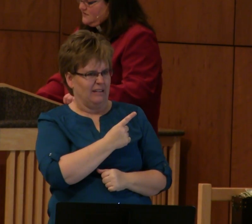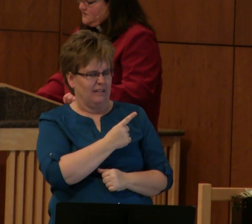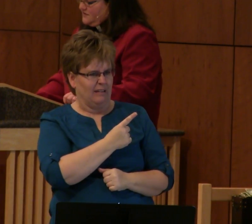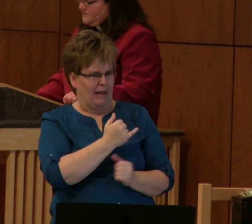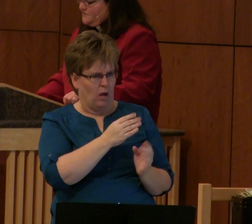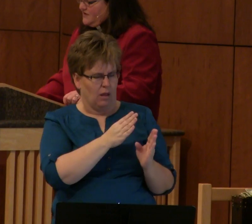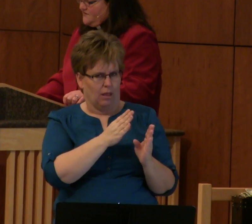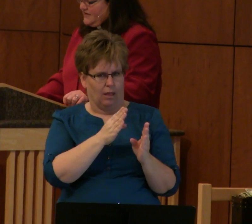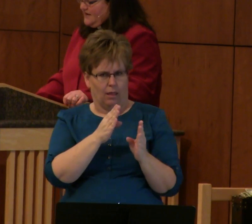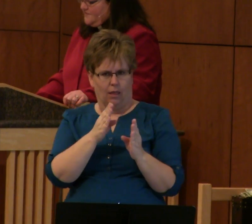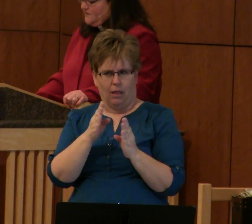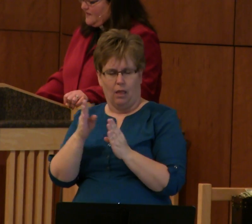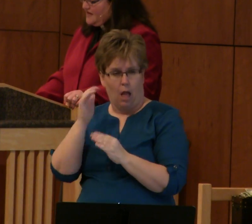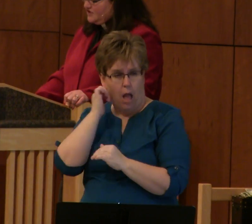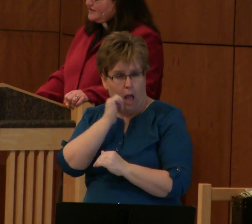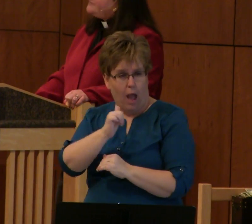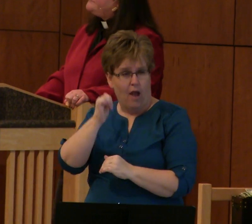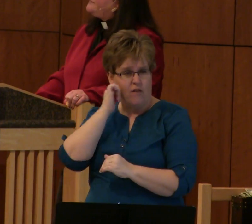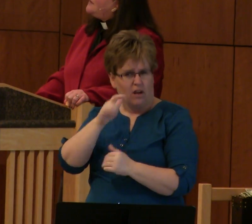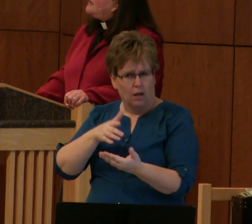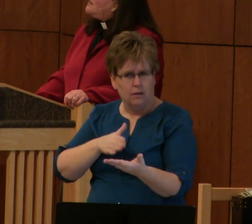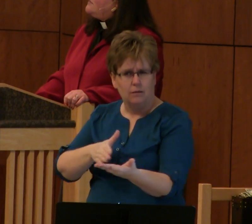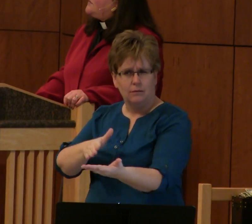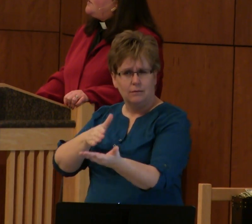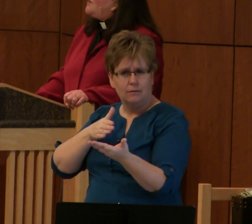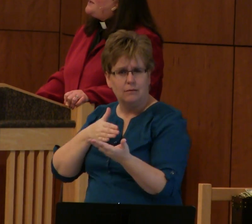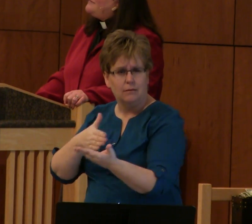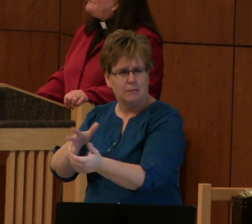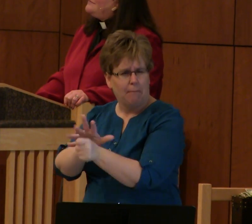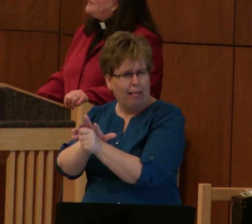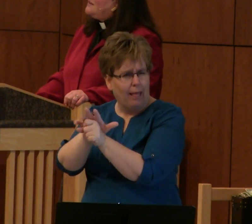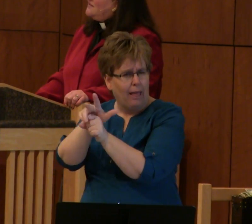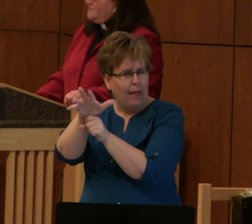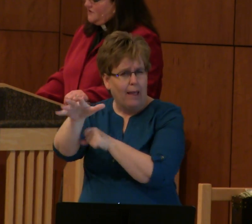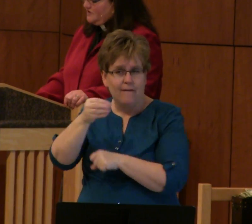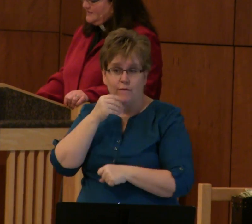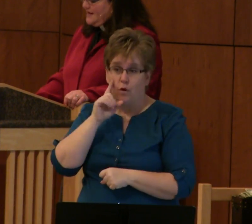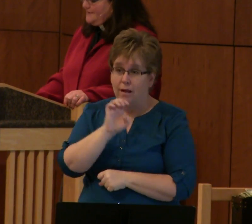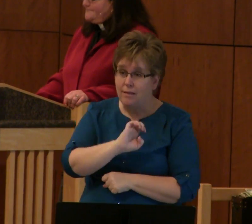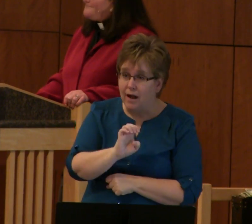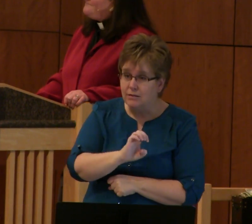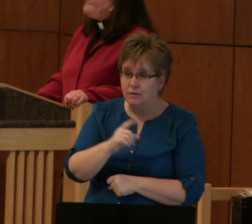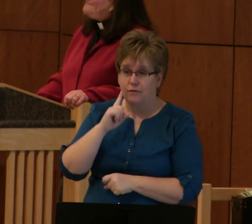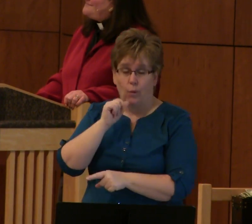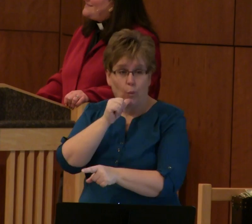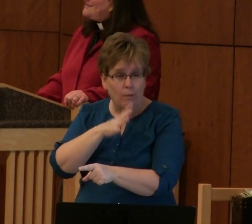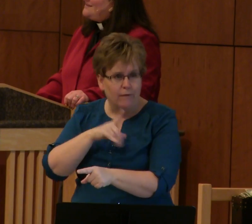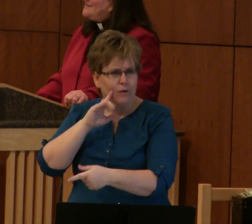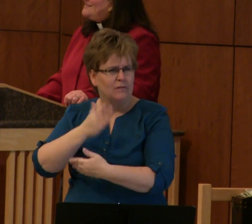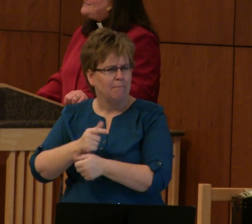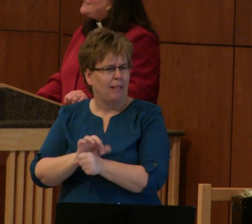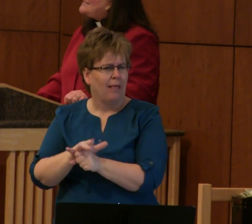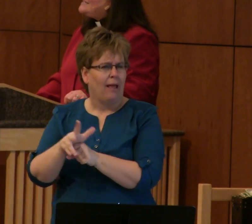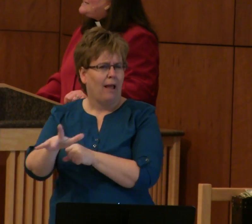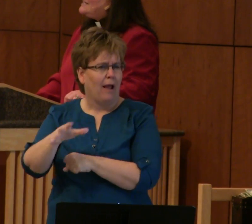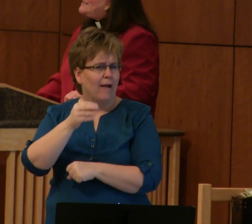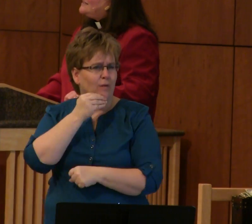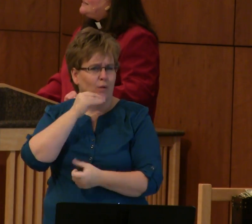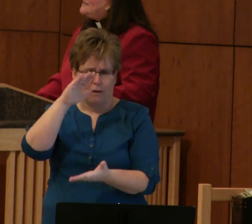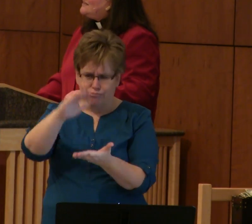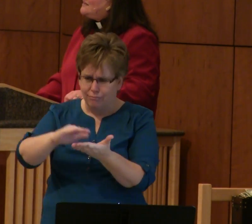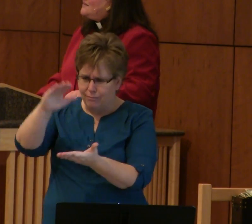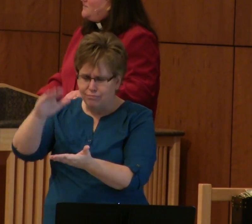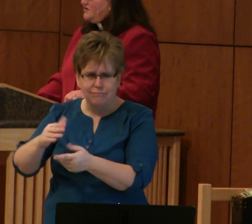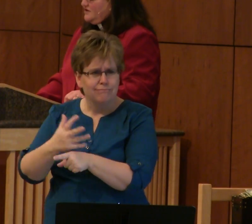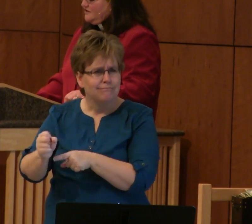So there was food every day for Elijah, for the woman, for her son. This is indeed